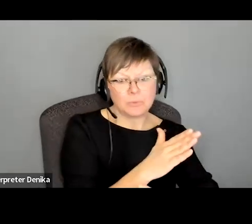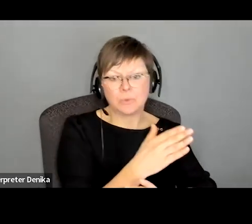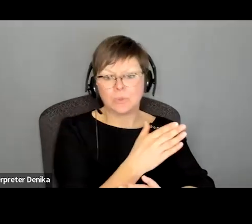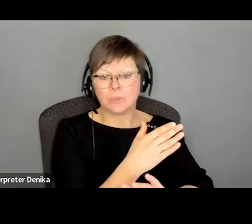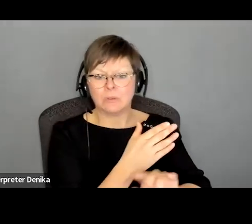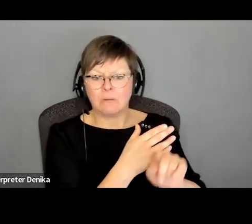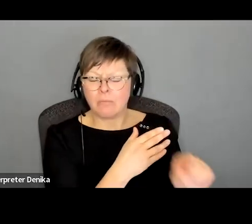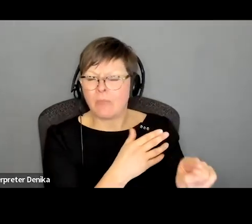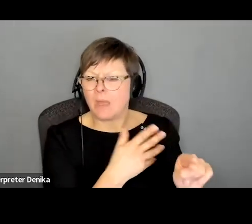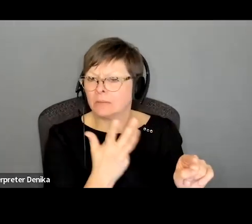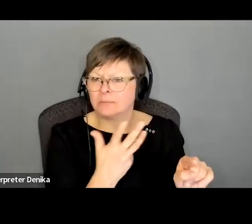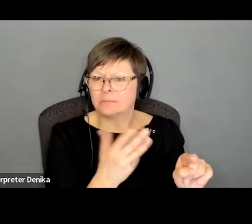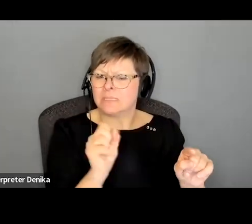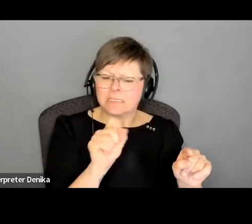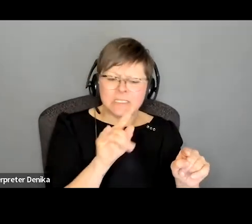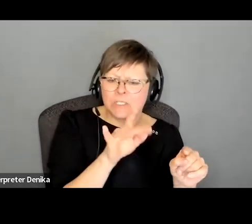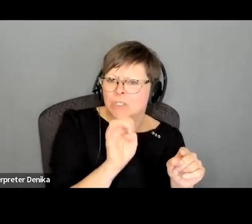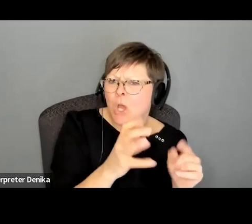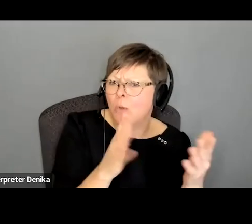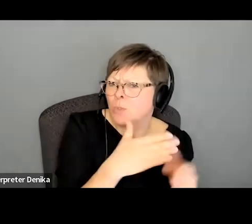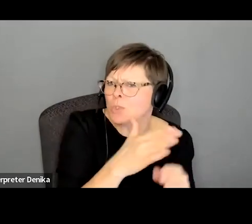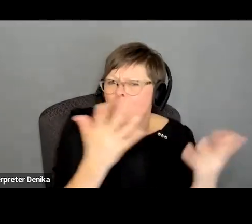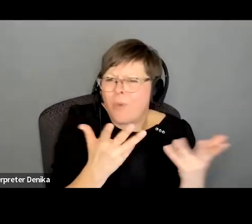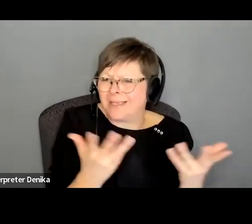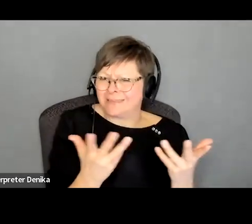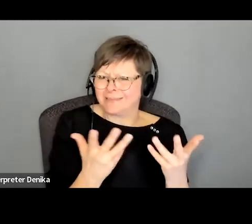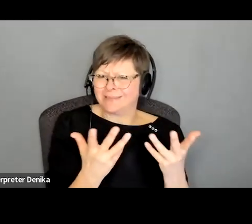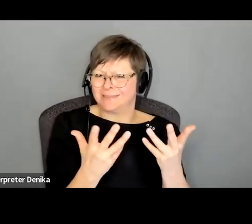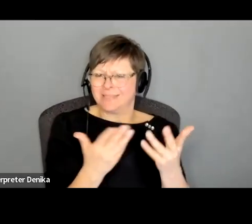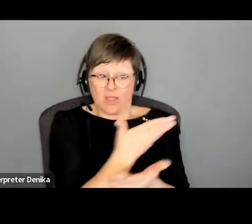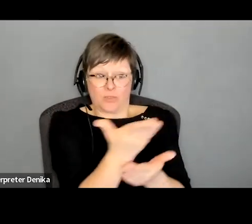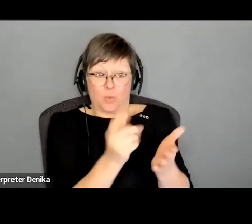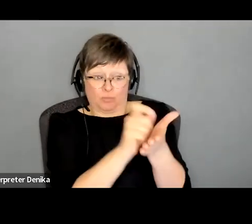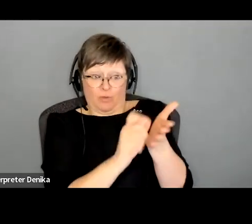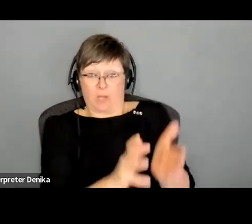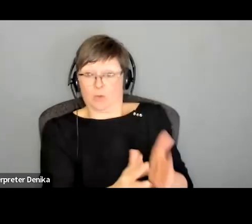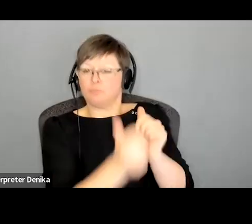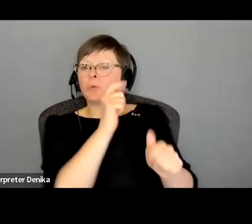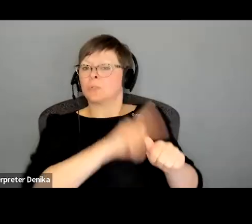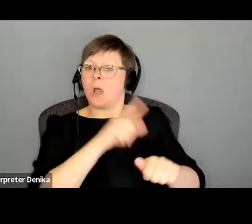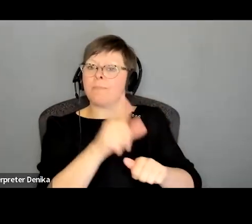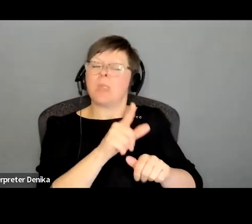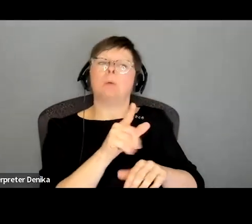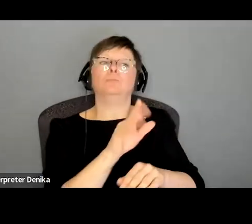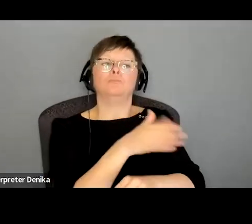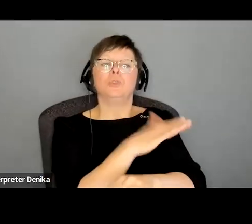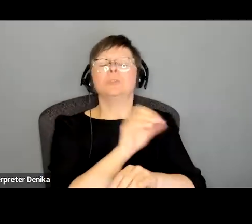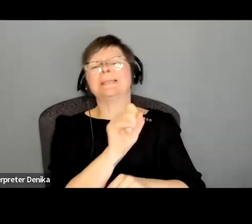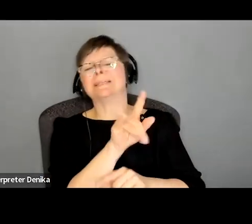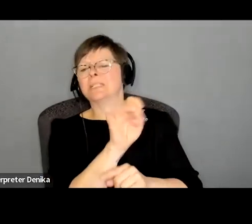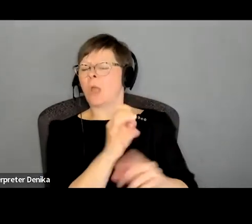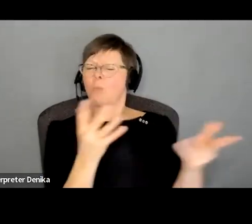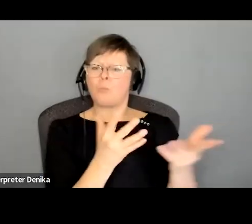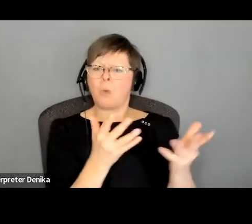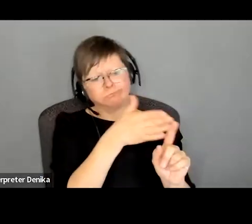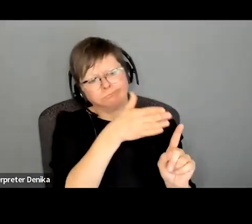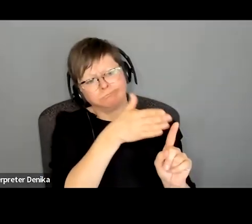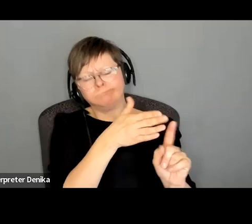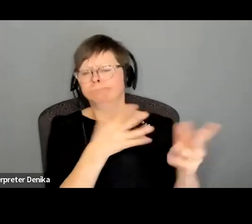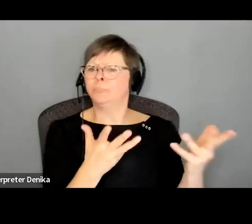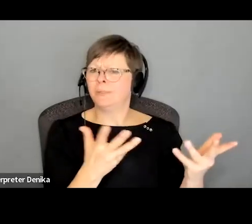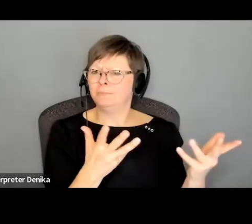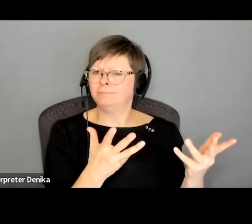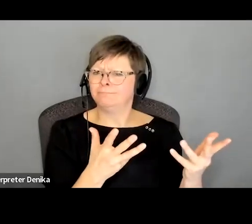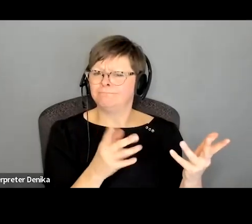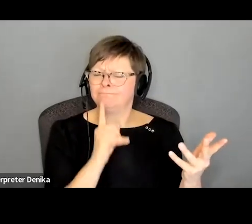is the style of music what is style of music that these these writers usually do what you know that sort of thing you know get as